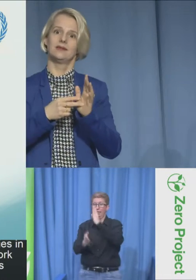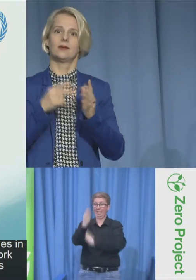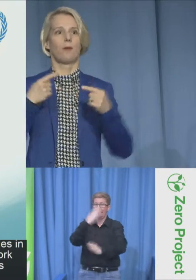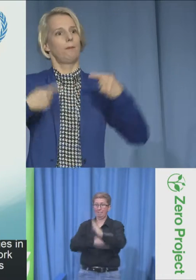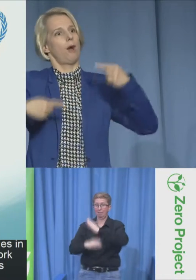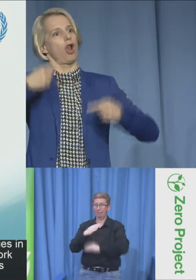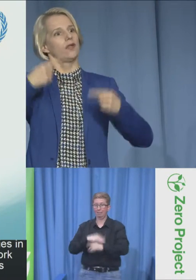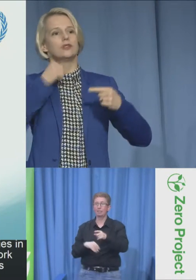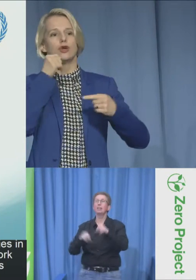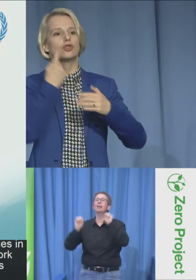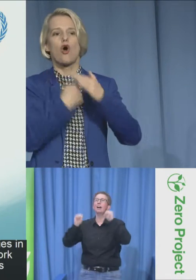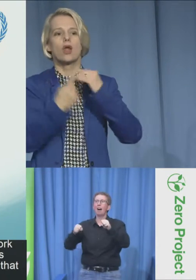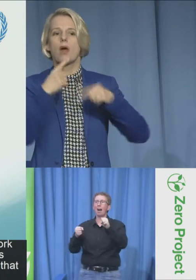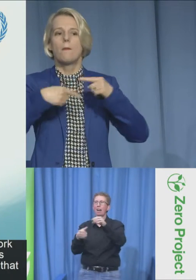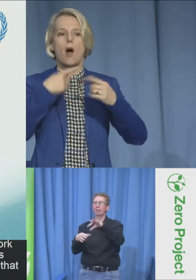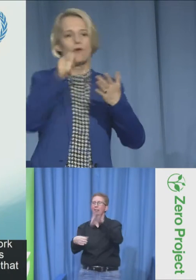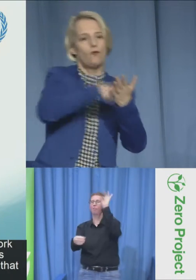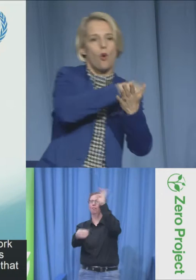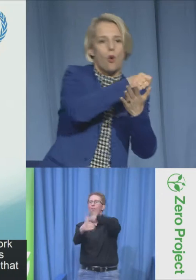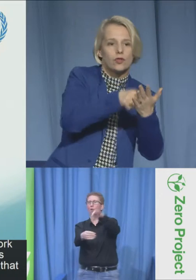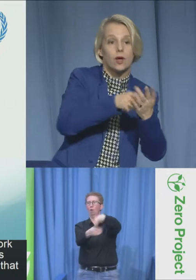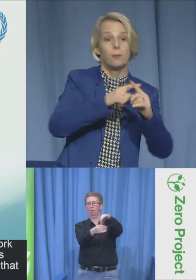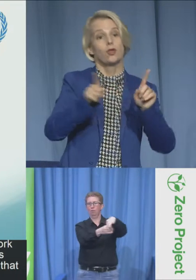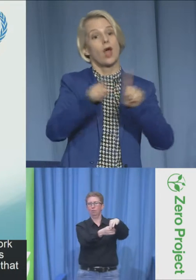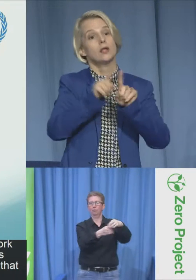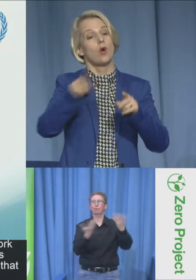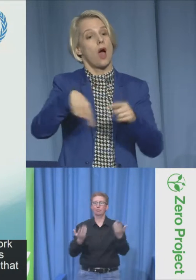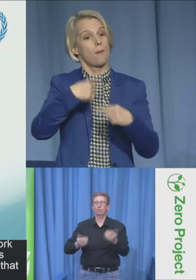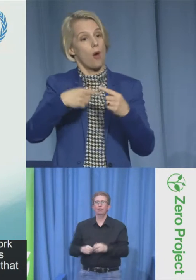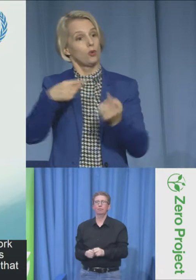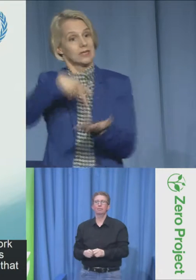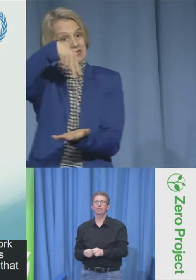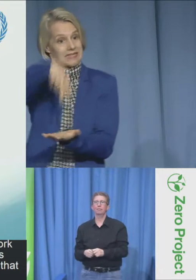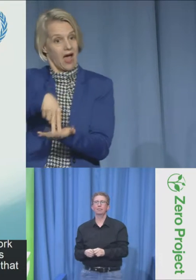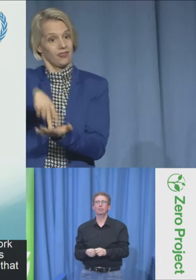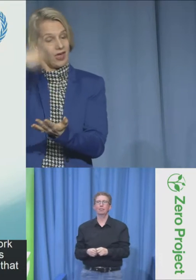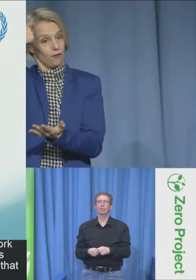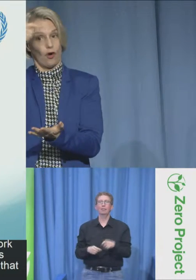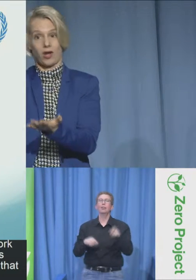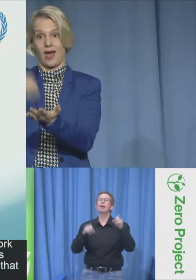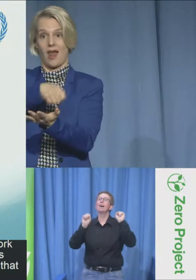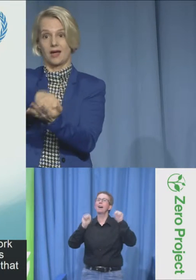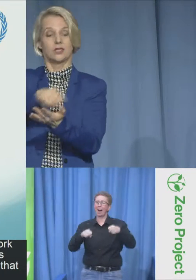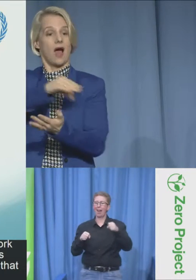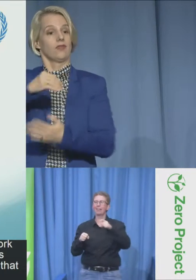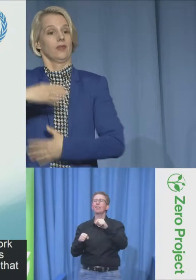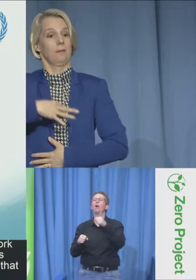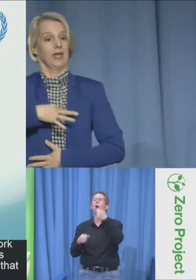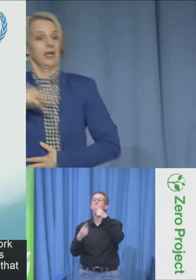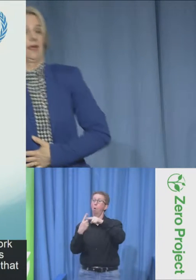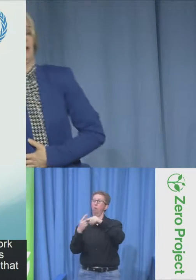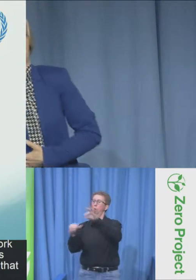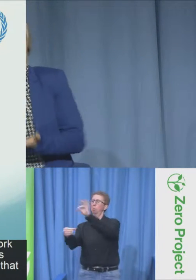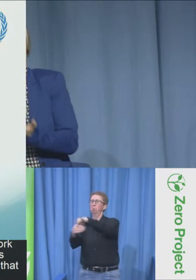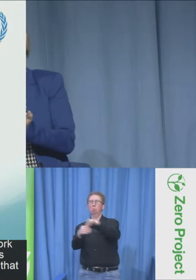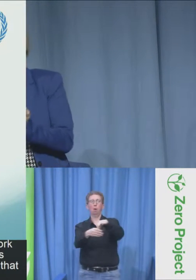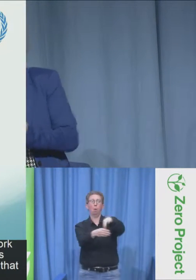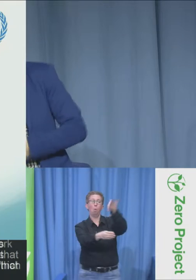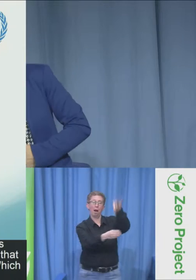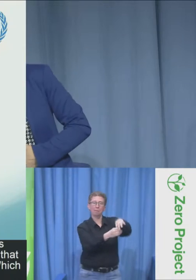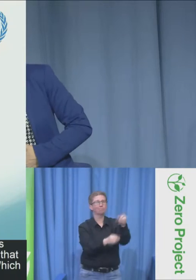elected, which means politics is not only about participating in the vote, it's about standing for election